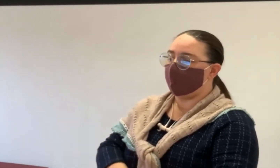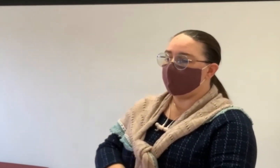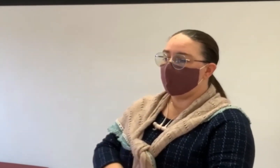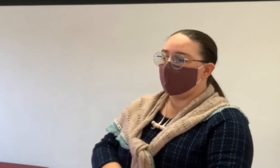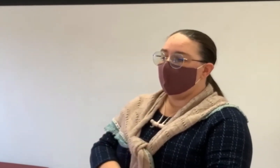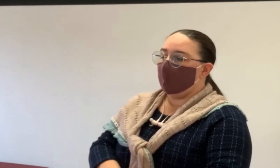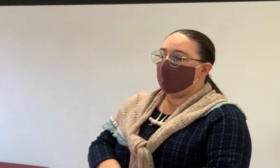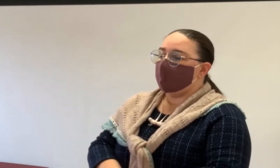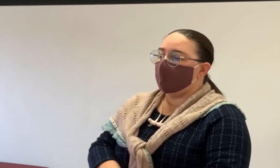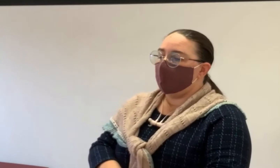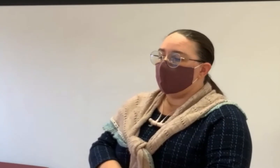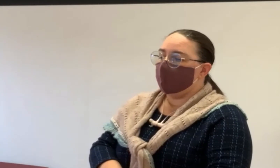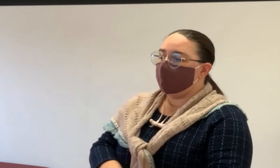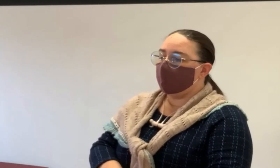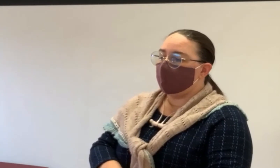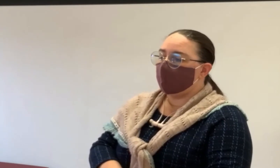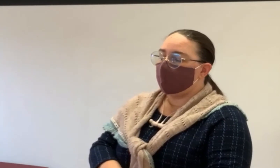go with that.